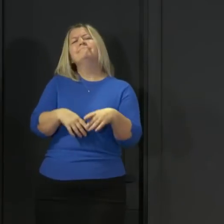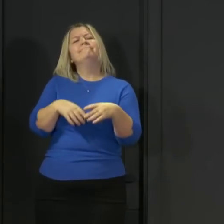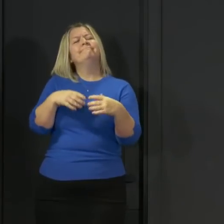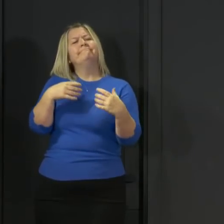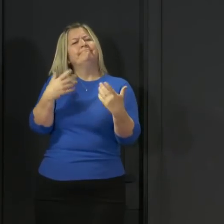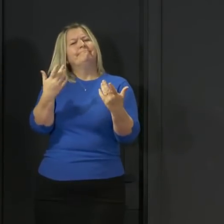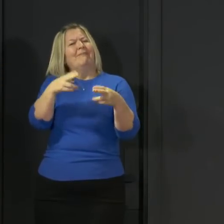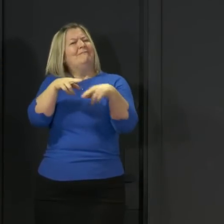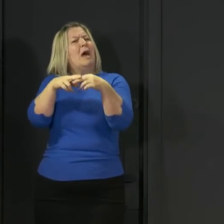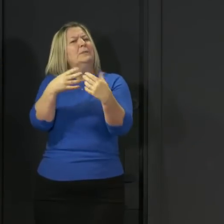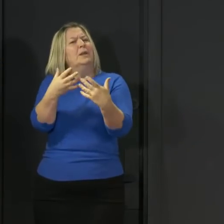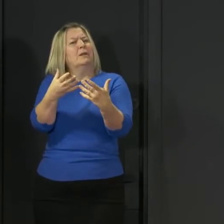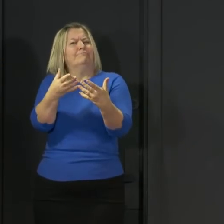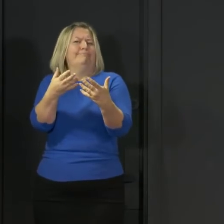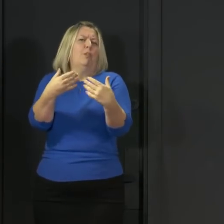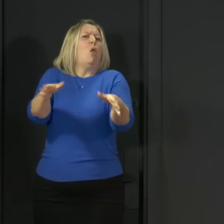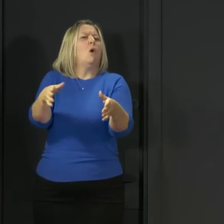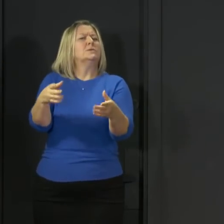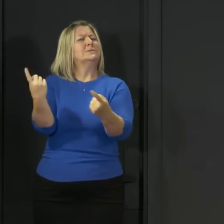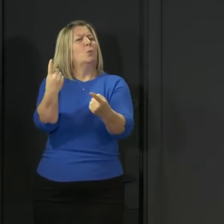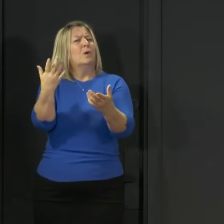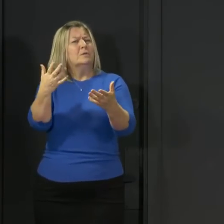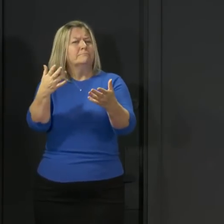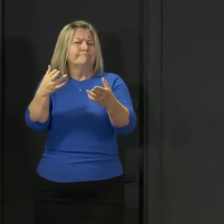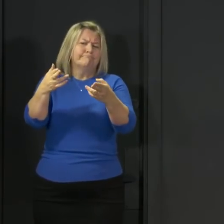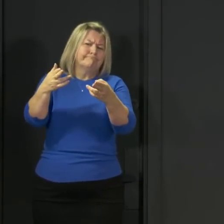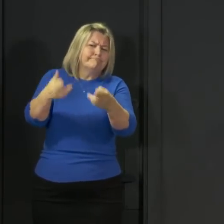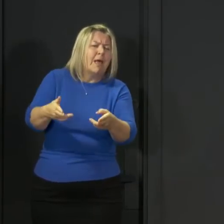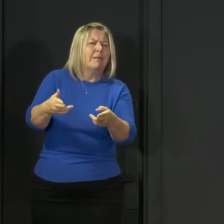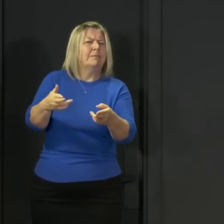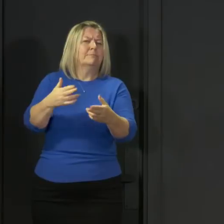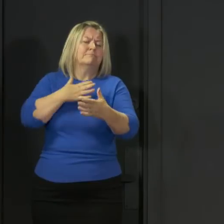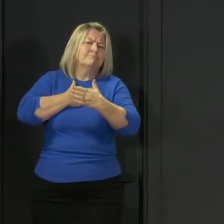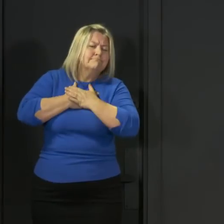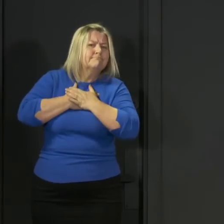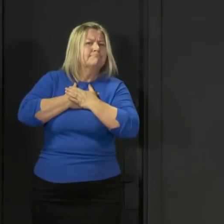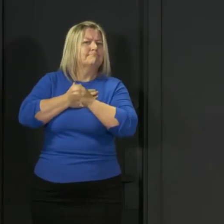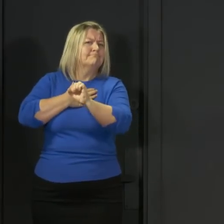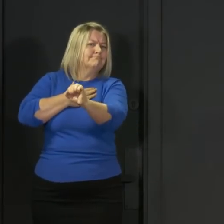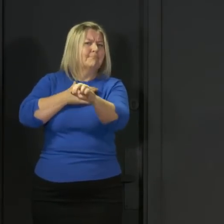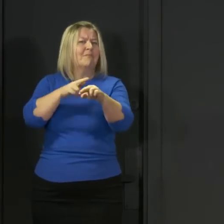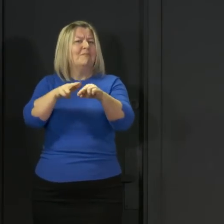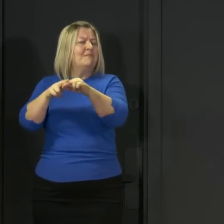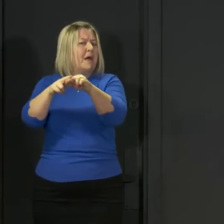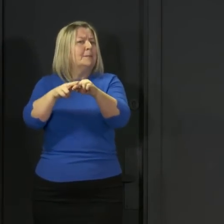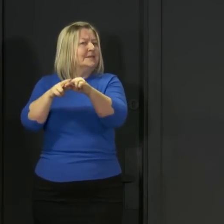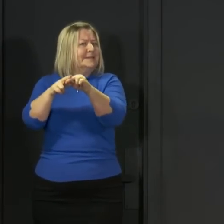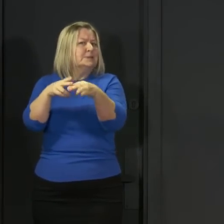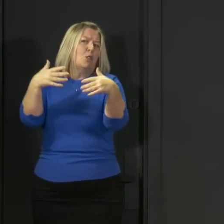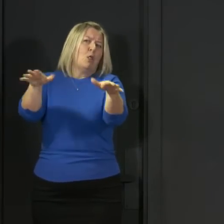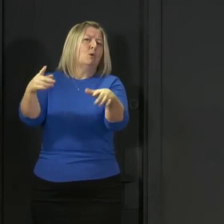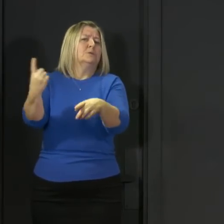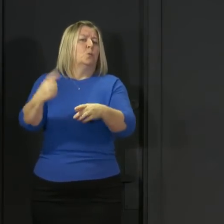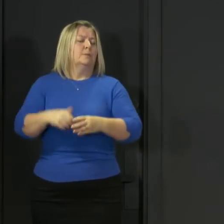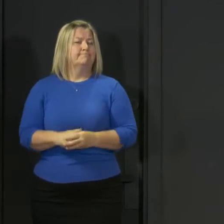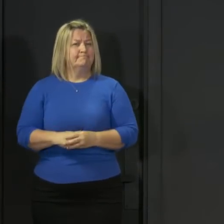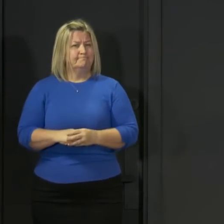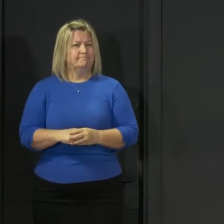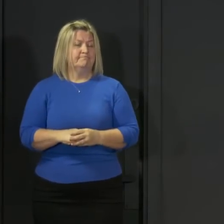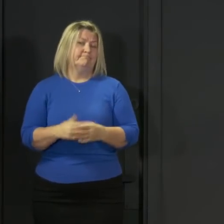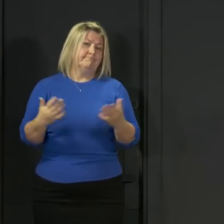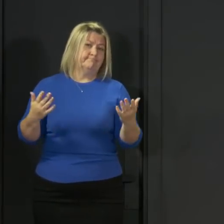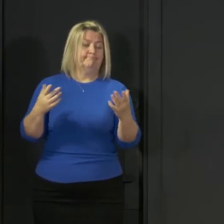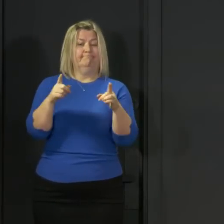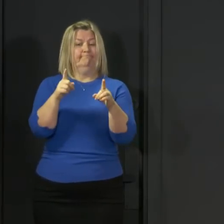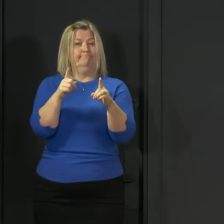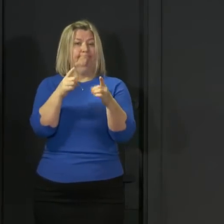a source of real sorrow and deep grief, and my condolences go to everyone who has lost a loved one to this virus. And let me